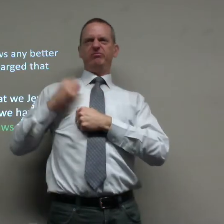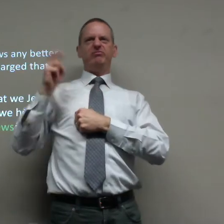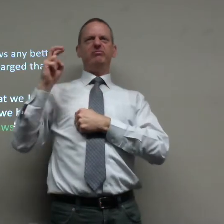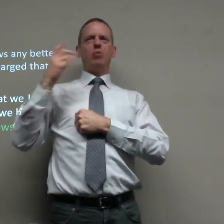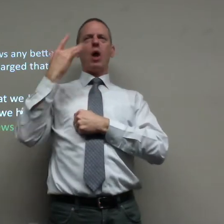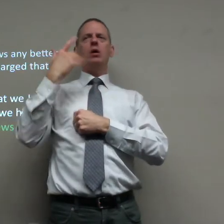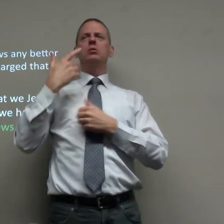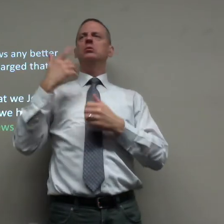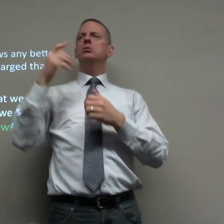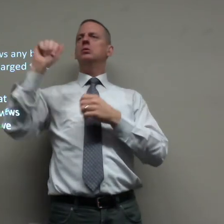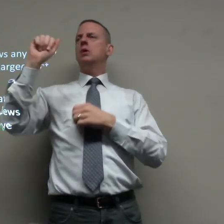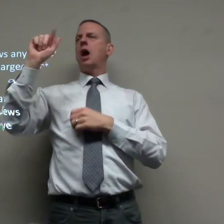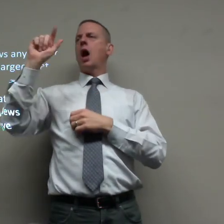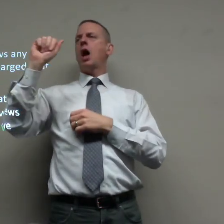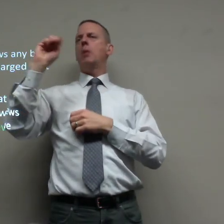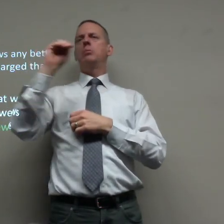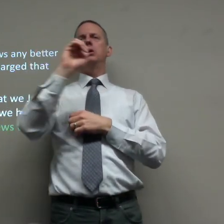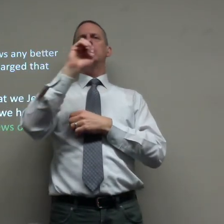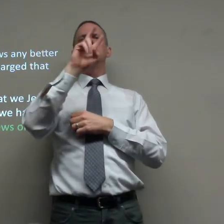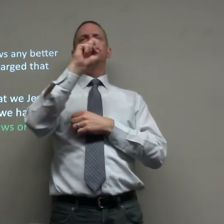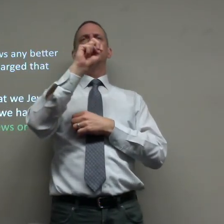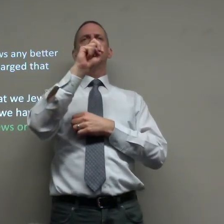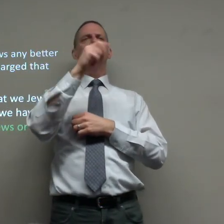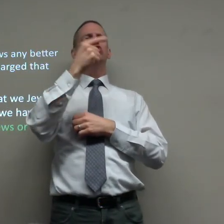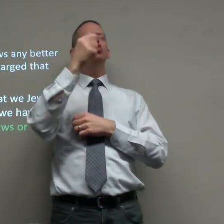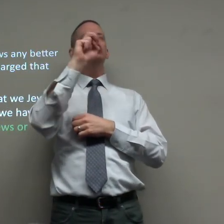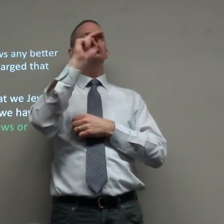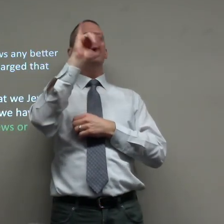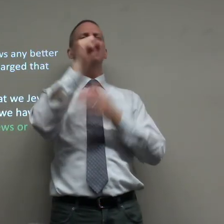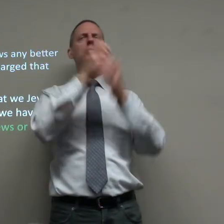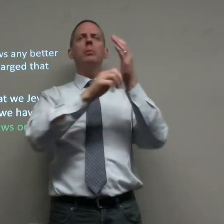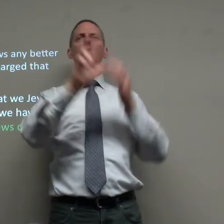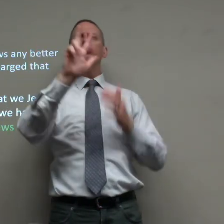it's already clung to us because of Adam and Eve